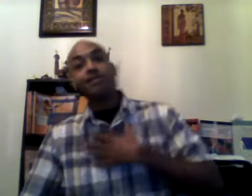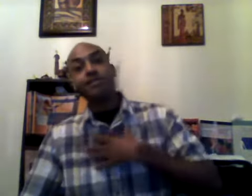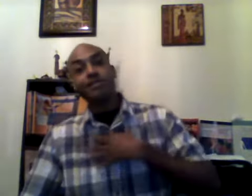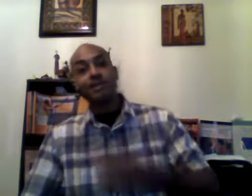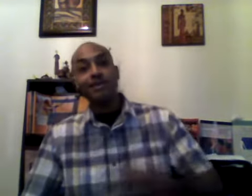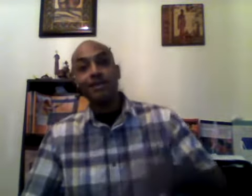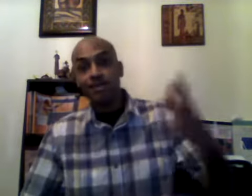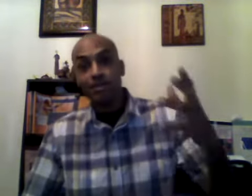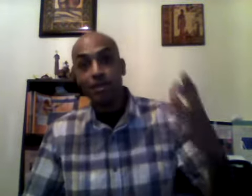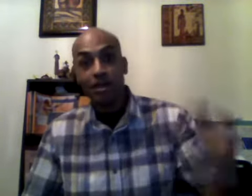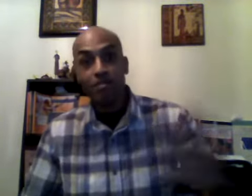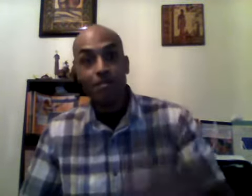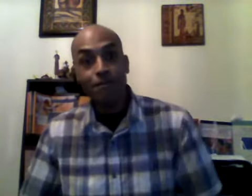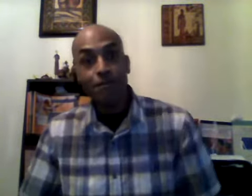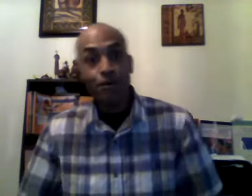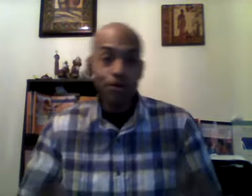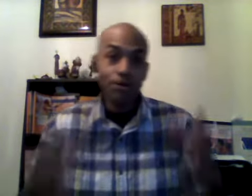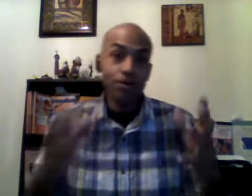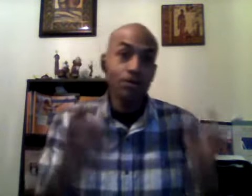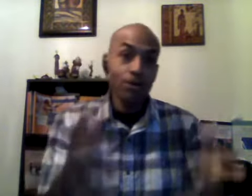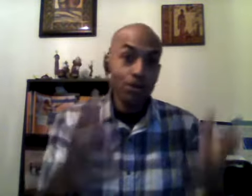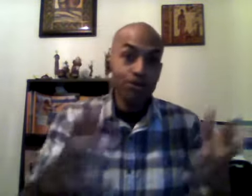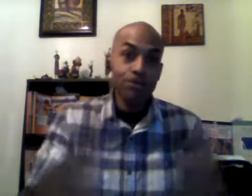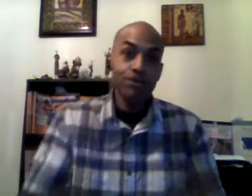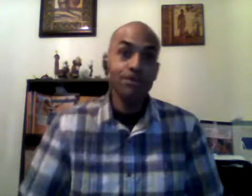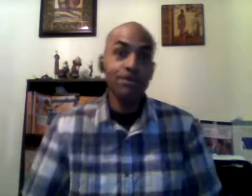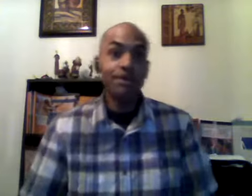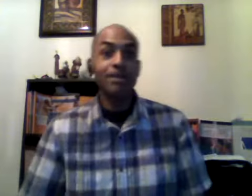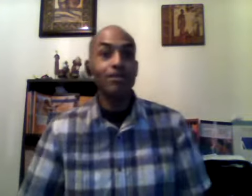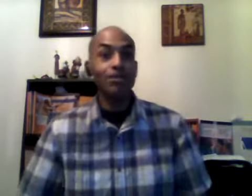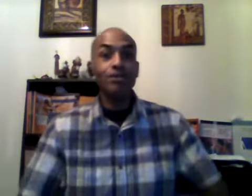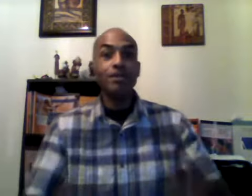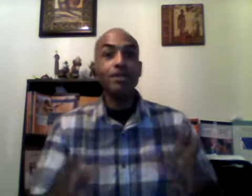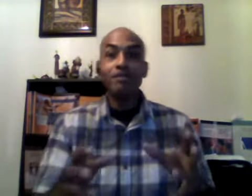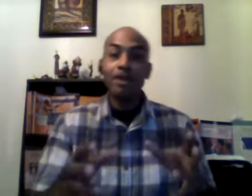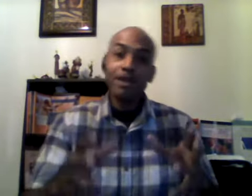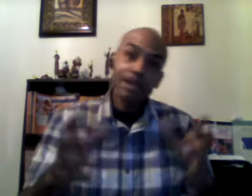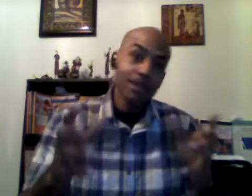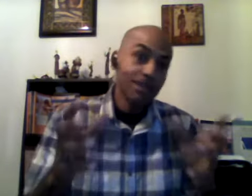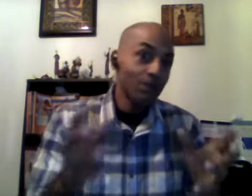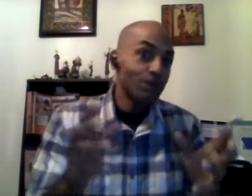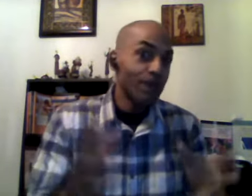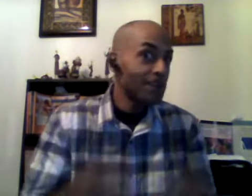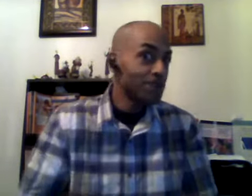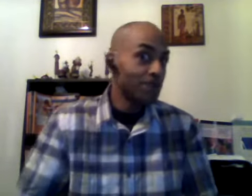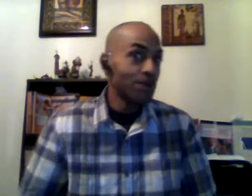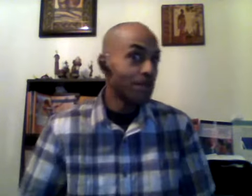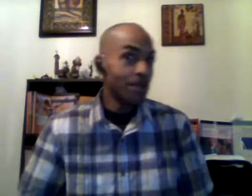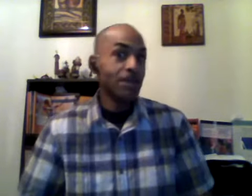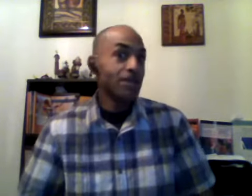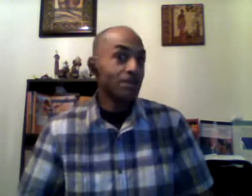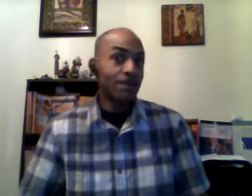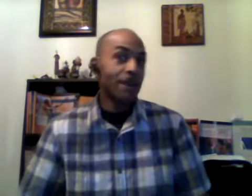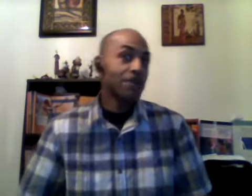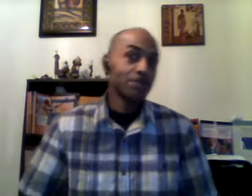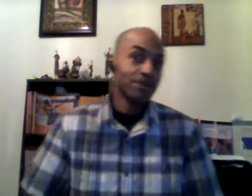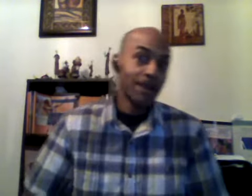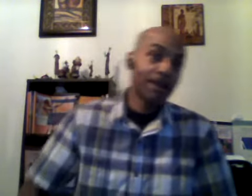to come before you and you to give me your valuable ear and your valuable time